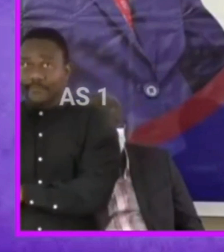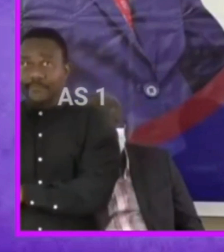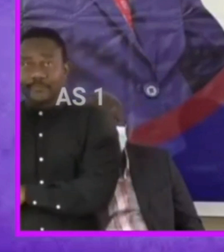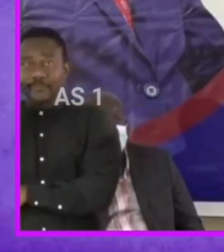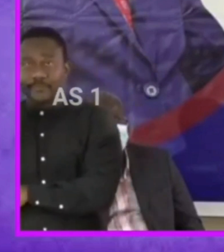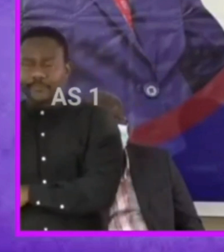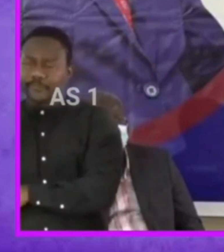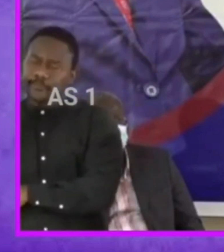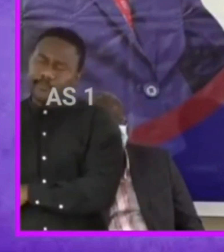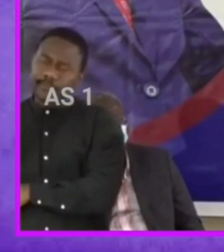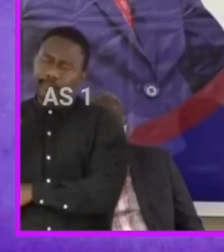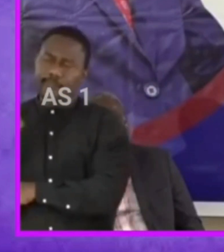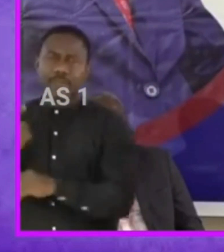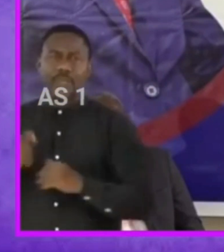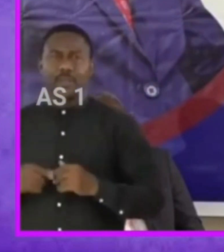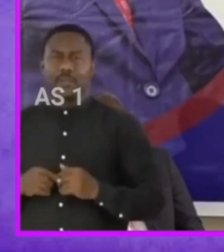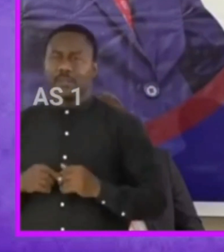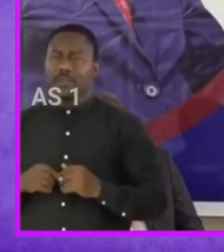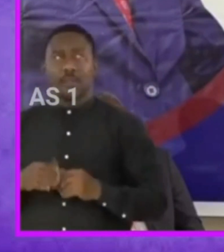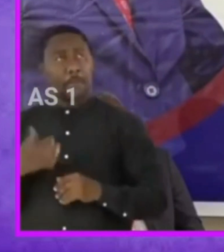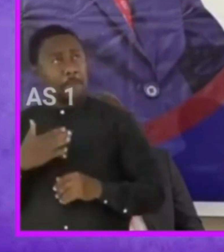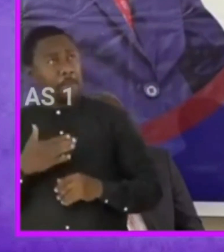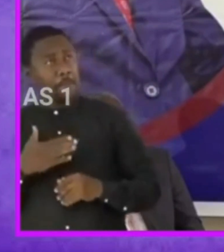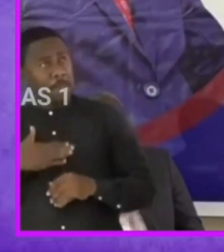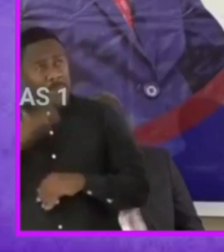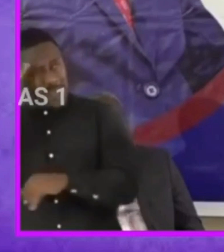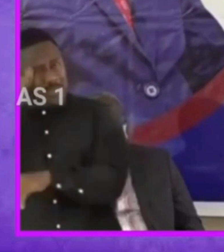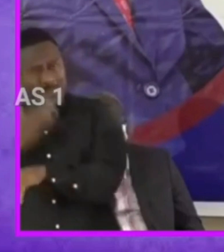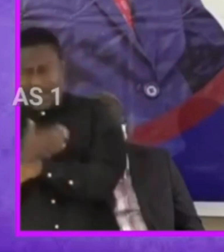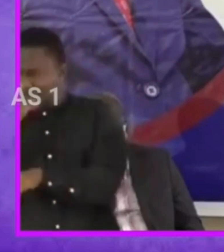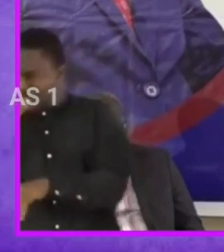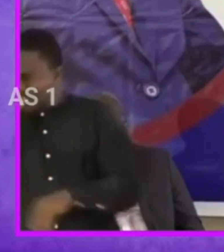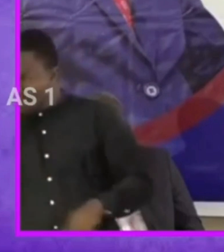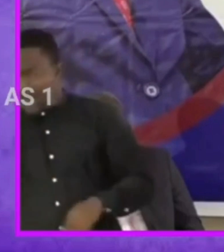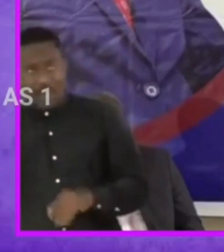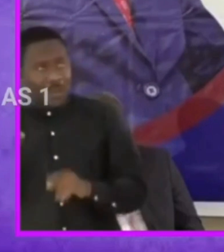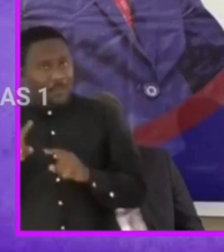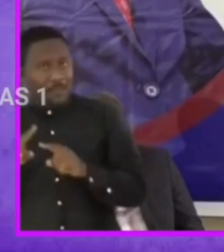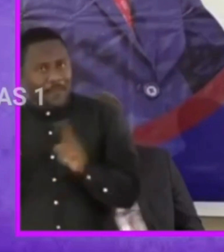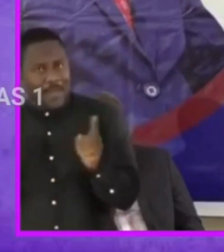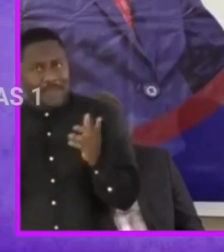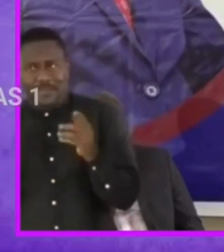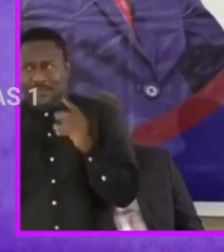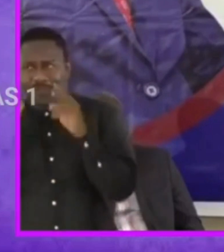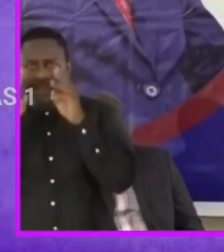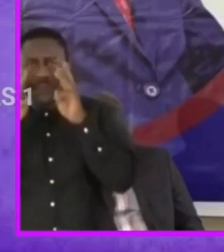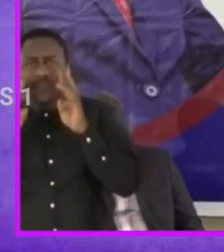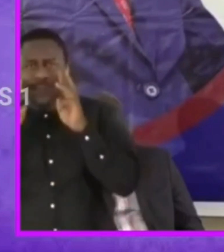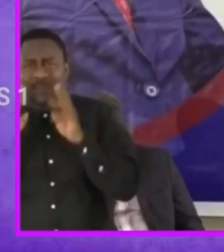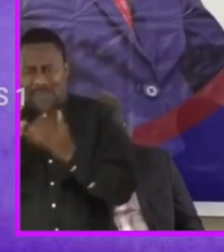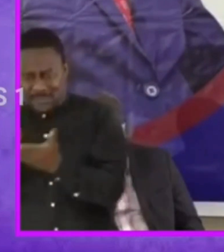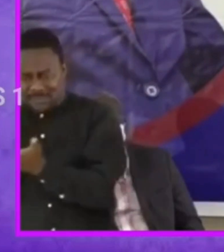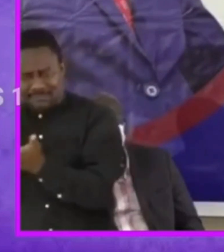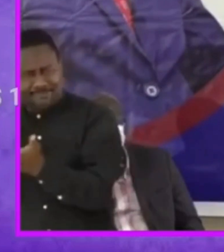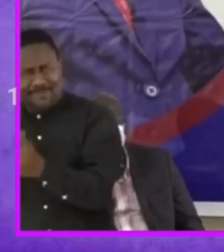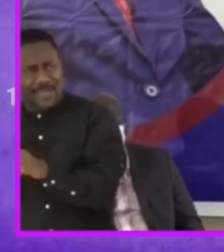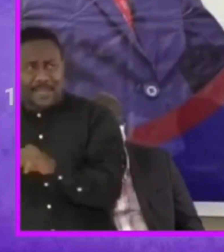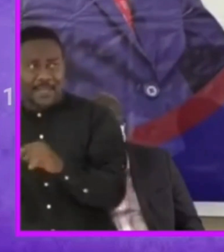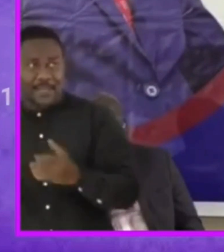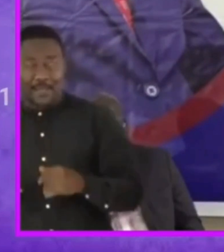one of my schools and he came to me and said my son is so smart i don't know why he's crying and would not write